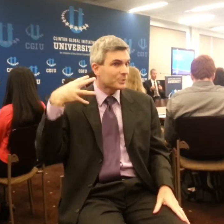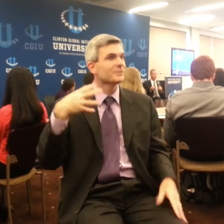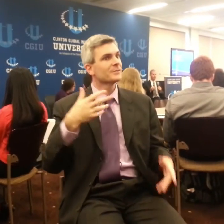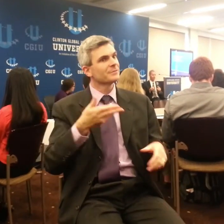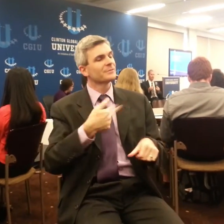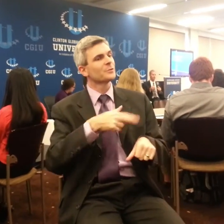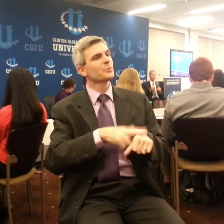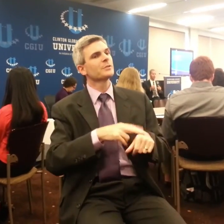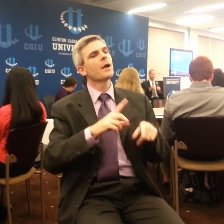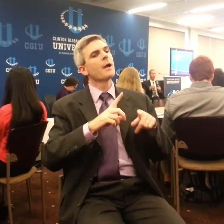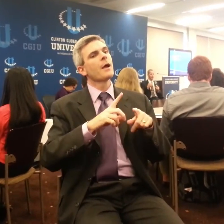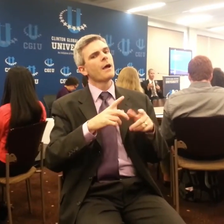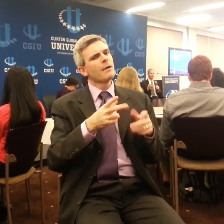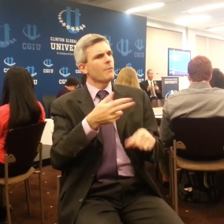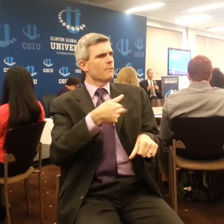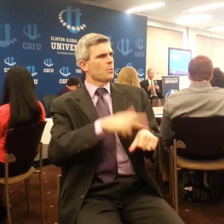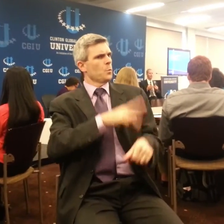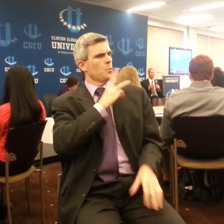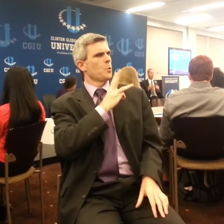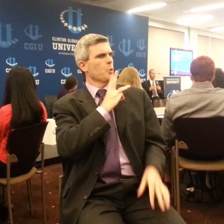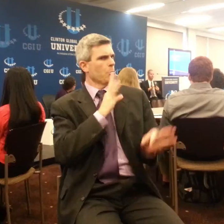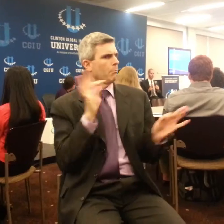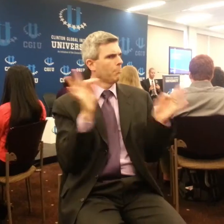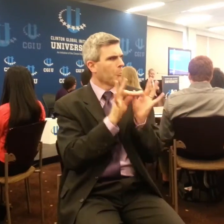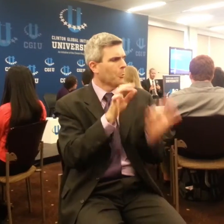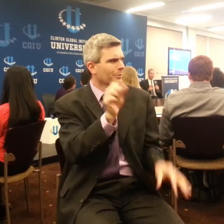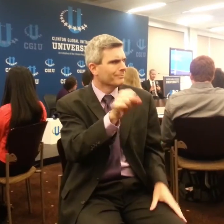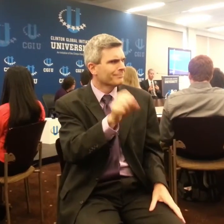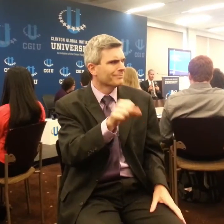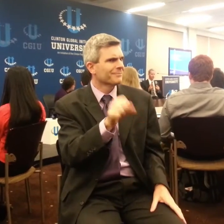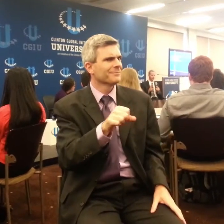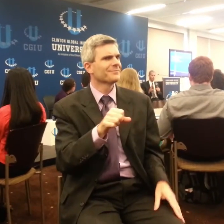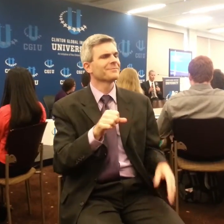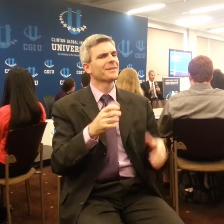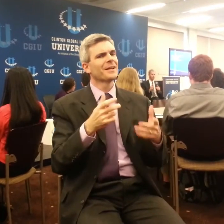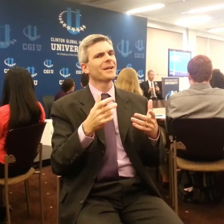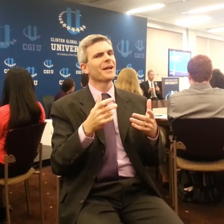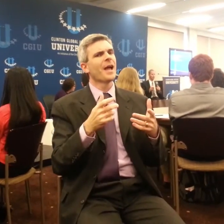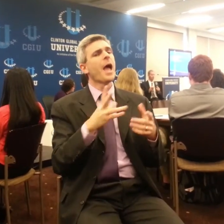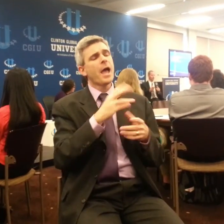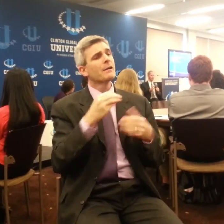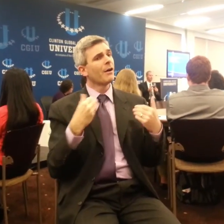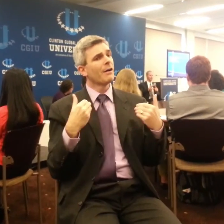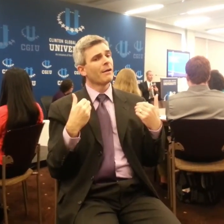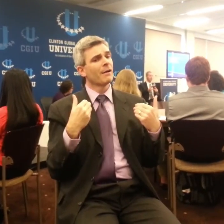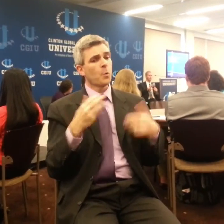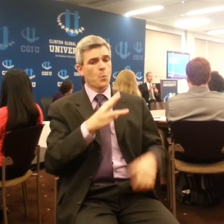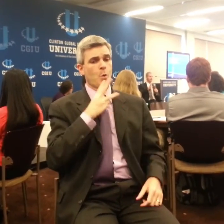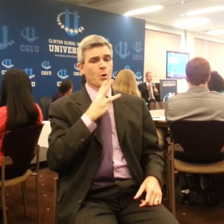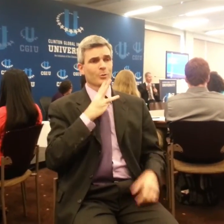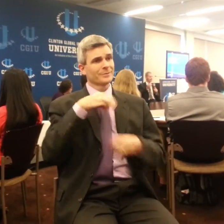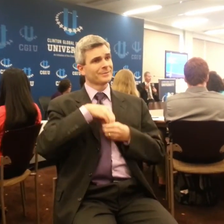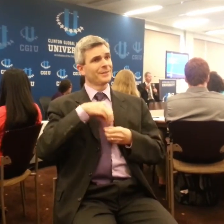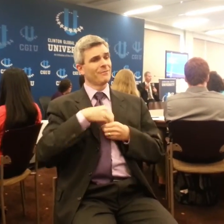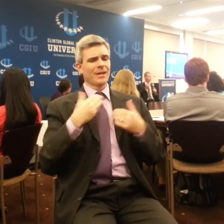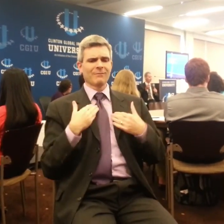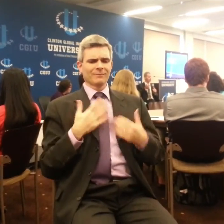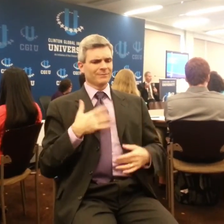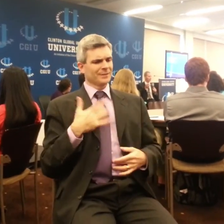or other more spiritual or endemic values to water. But oftentimes